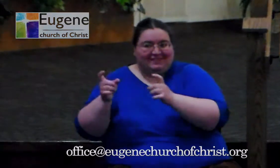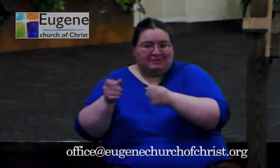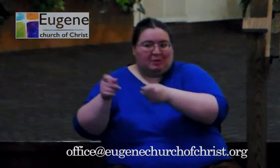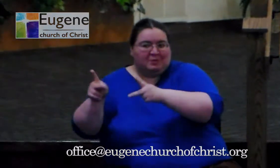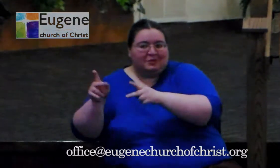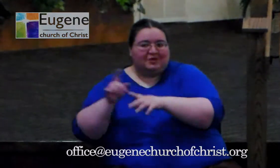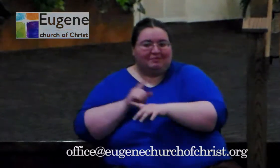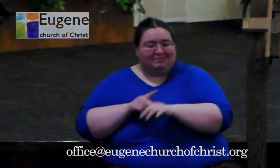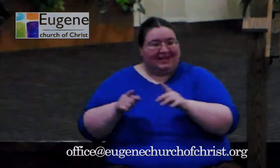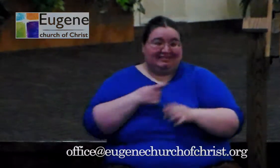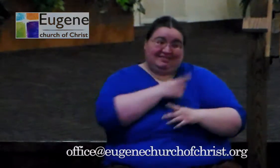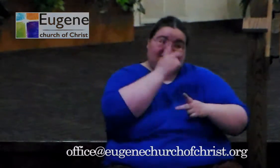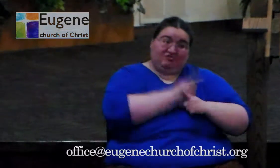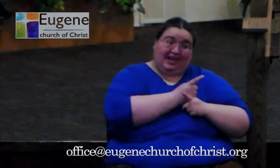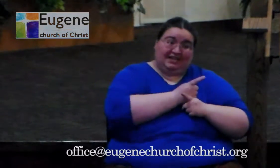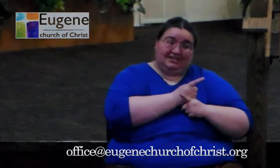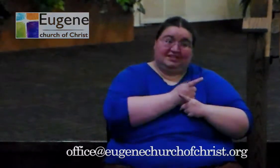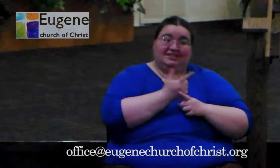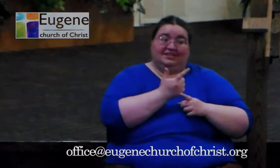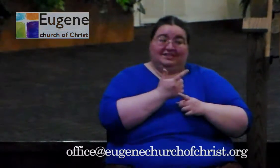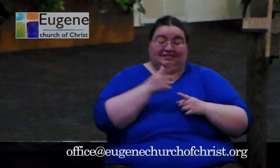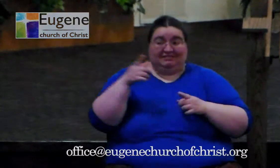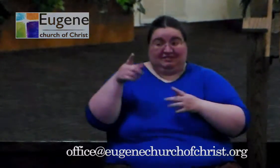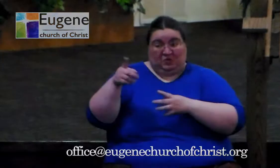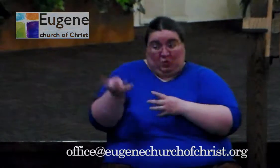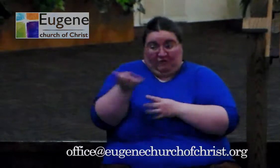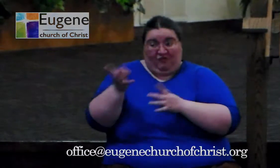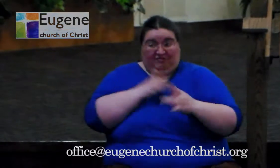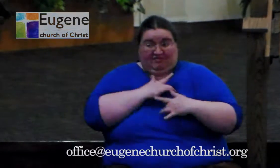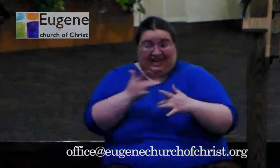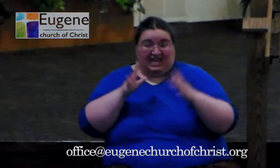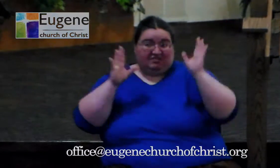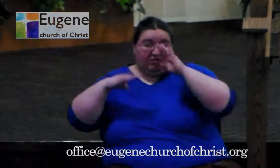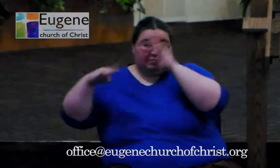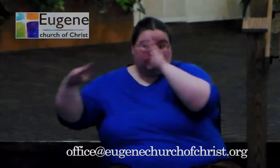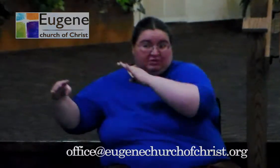known for getting around within the youth group and being with a different guy all the time.